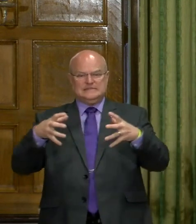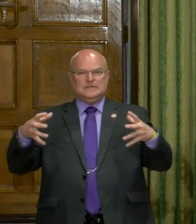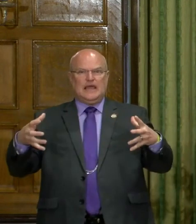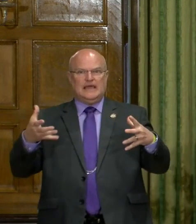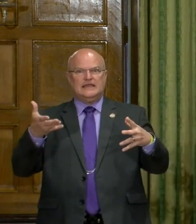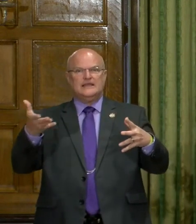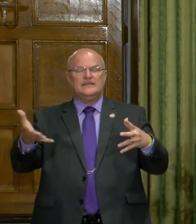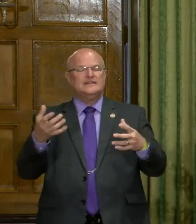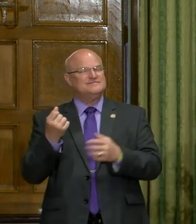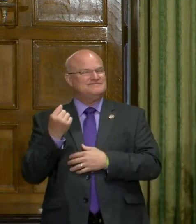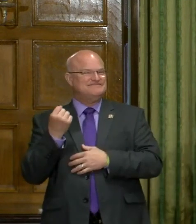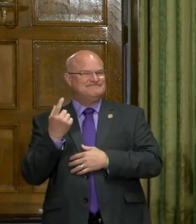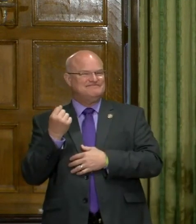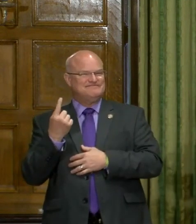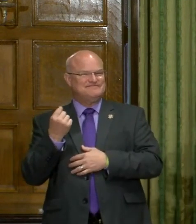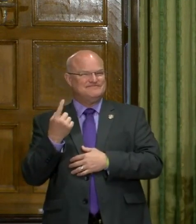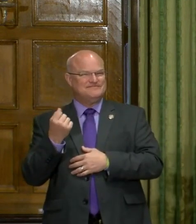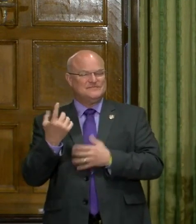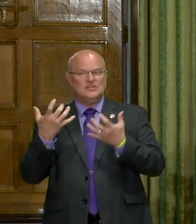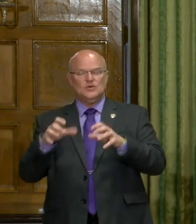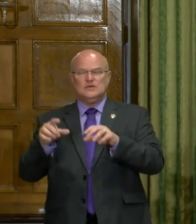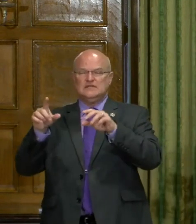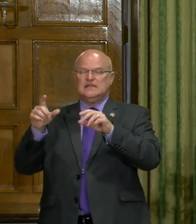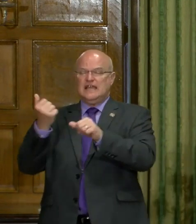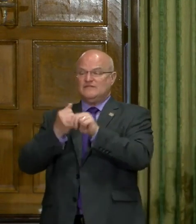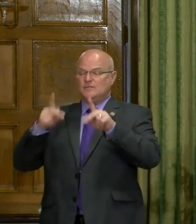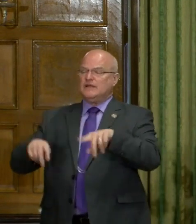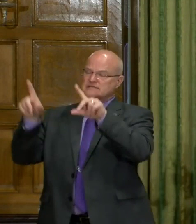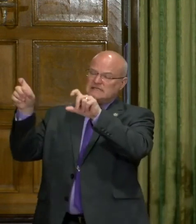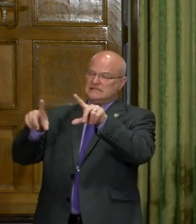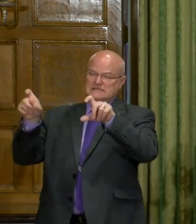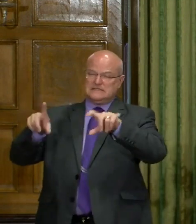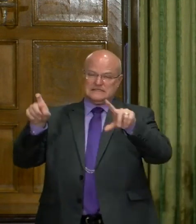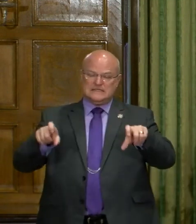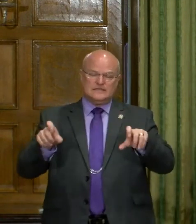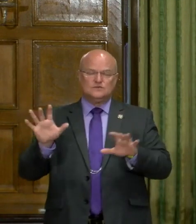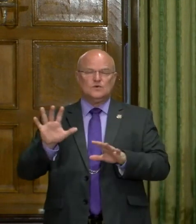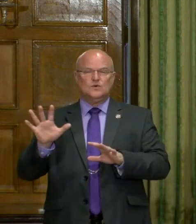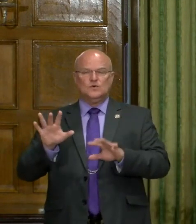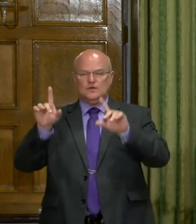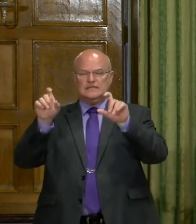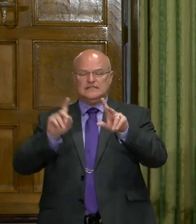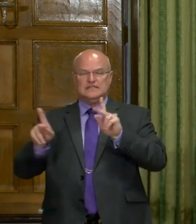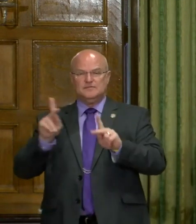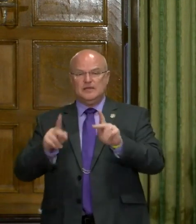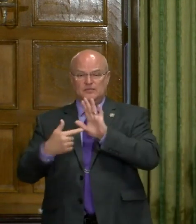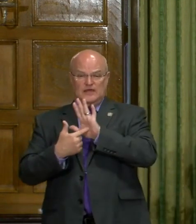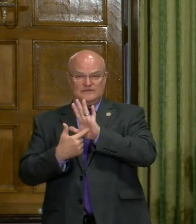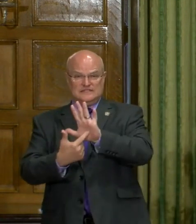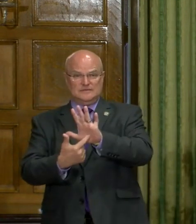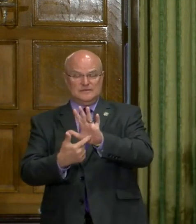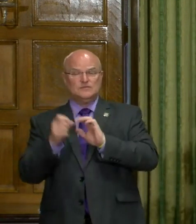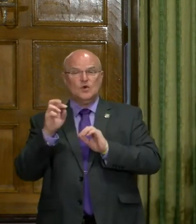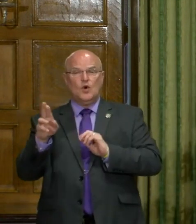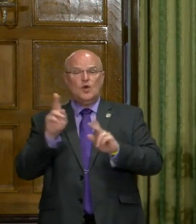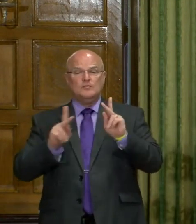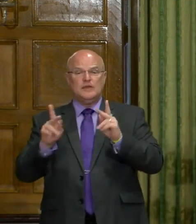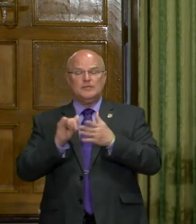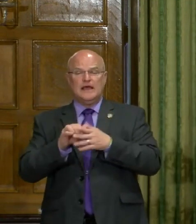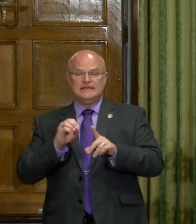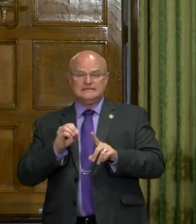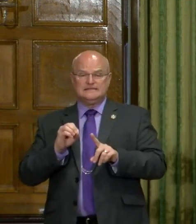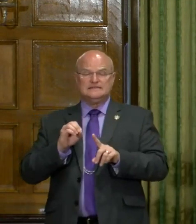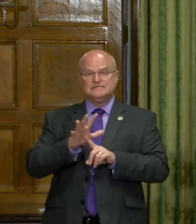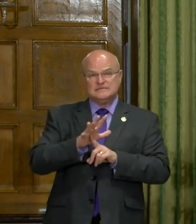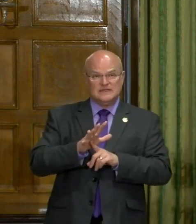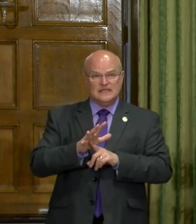out there. And that makes sense because you don't want to test everybody. Uh, you want to test those that are either symptomatic or somehow